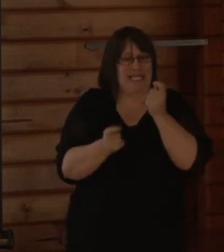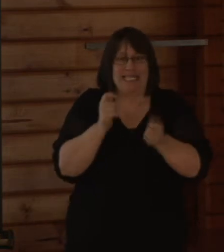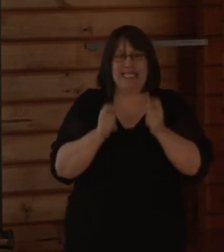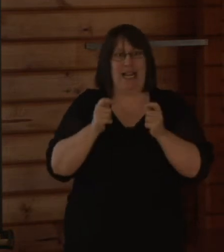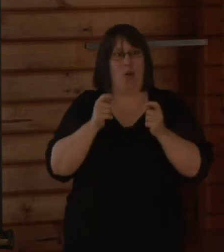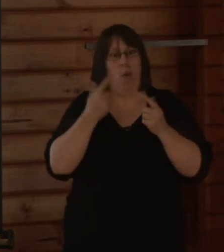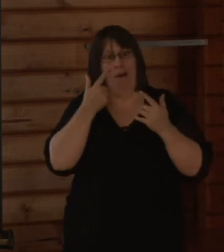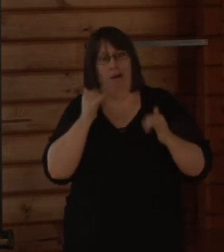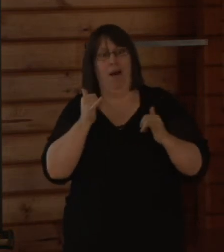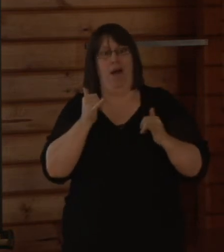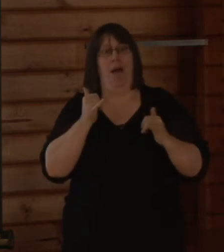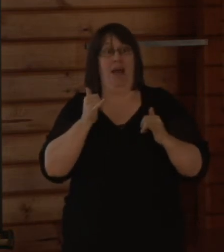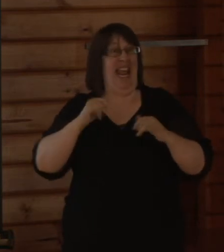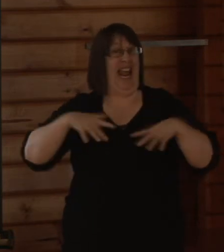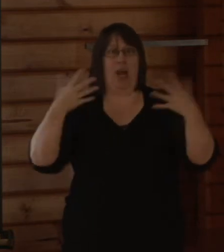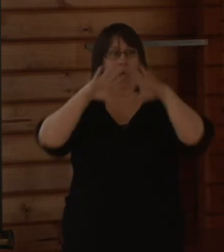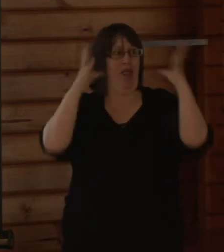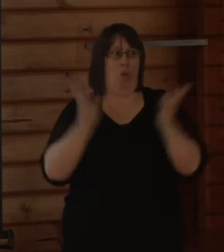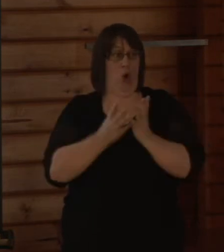and assessed anywhere in the world before.